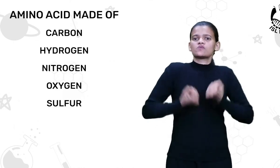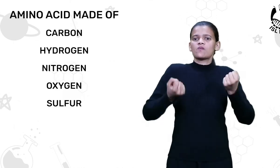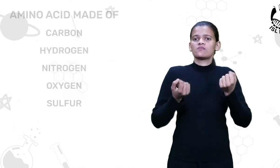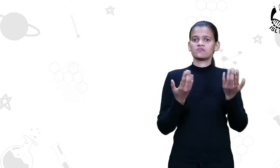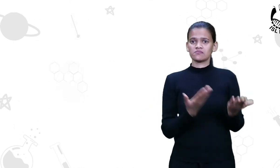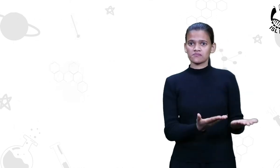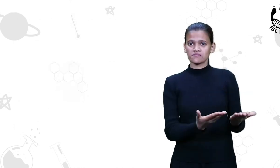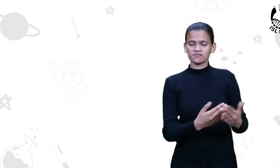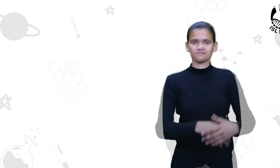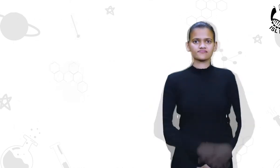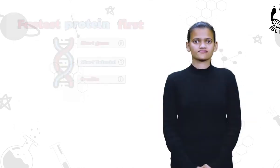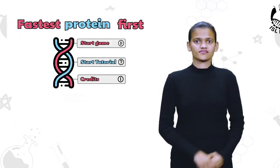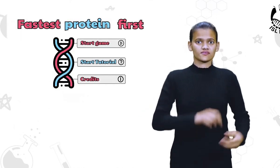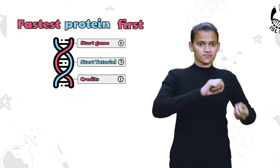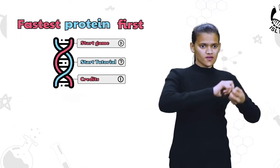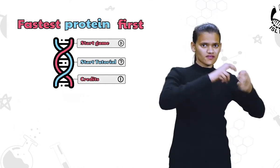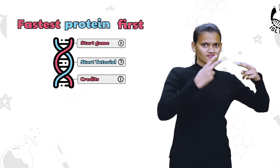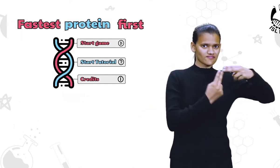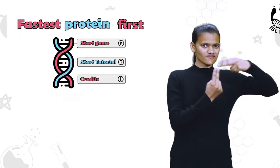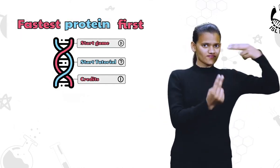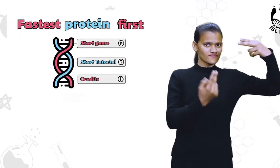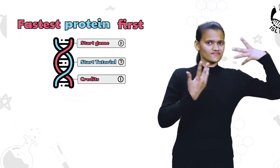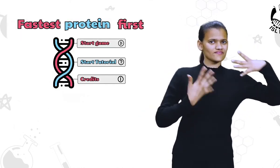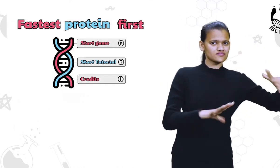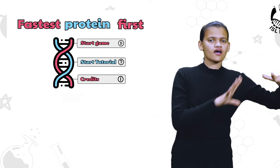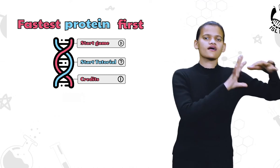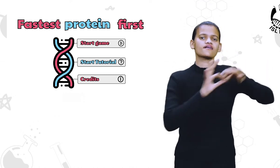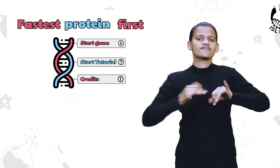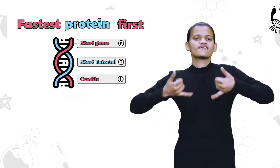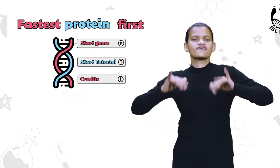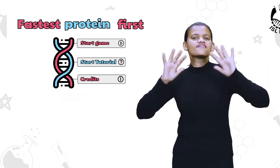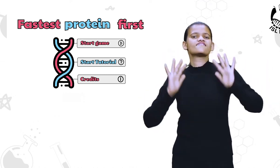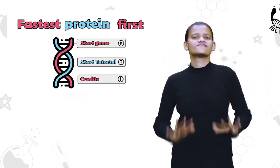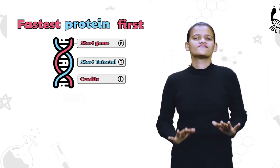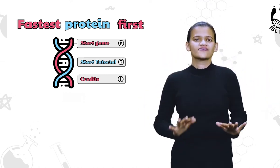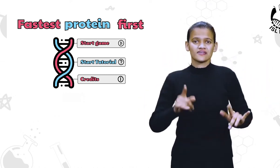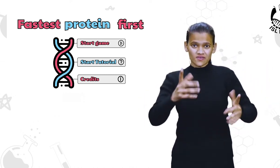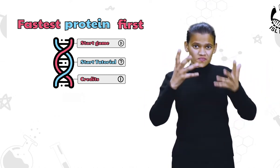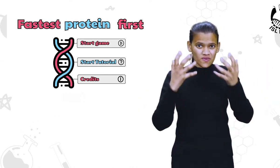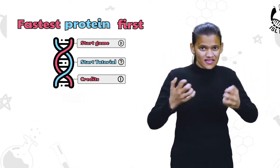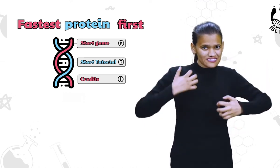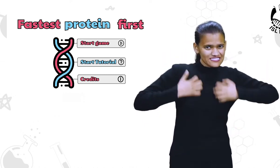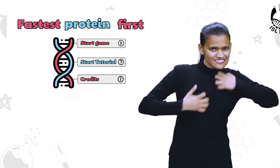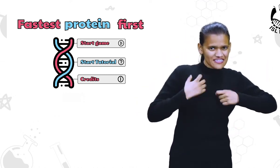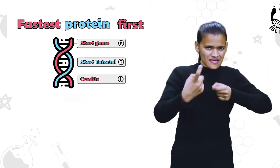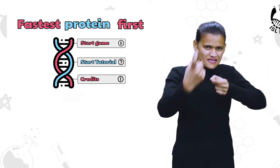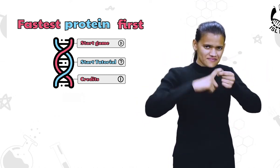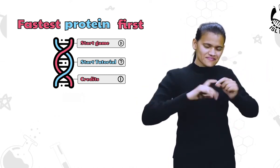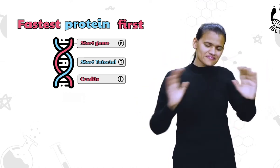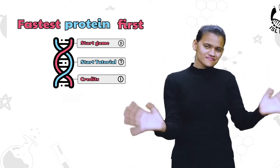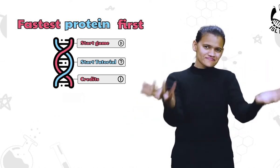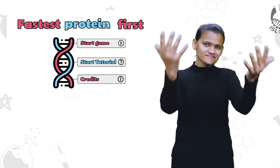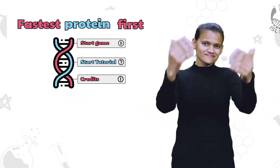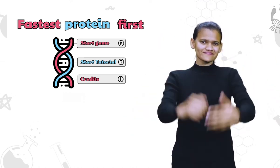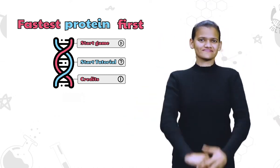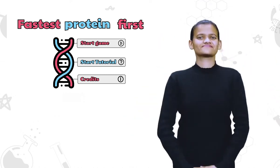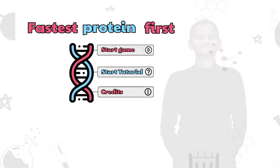blocks of the muscle mass. Let's understand this topic more clearly through game. Come and join us.